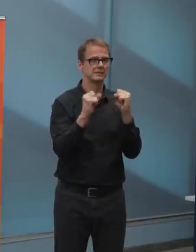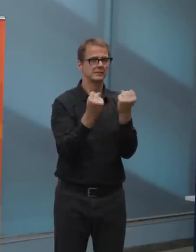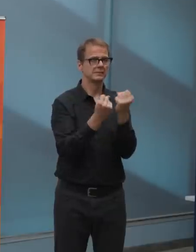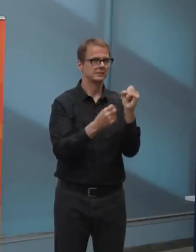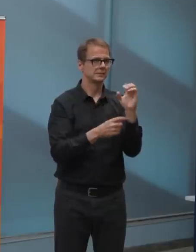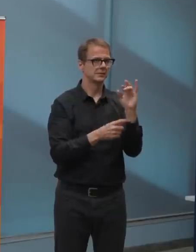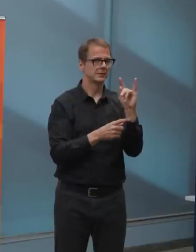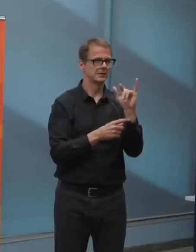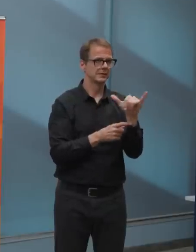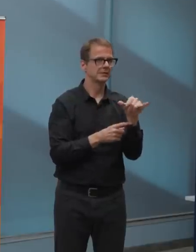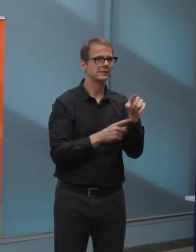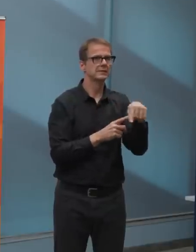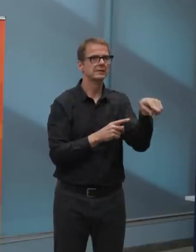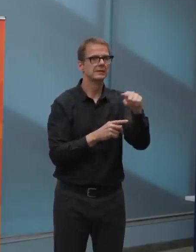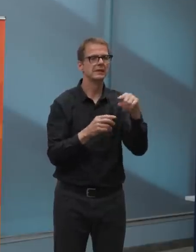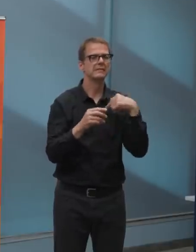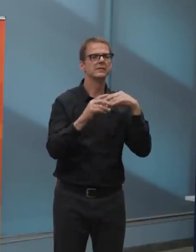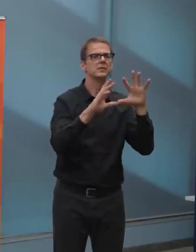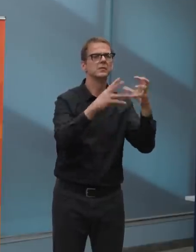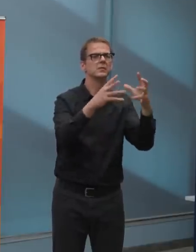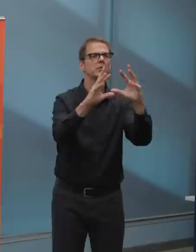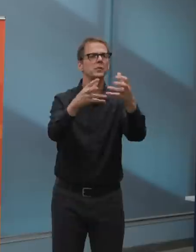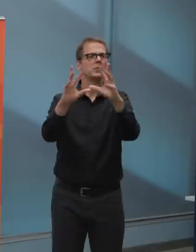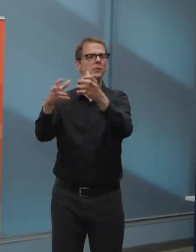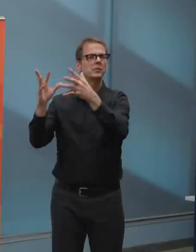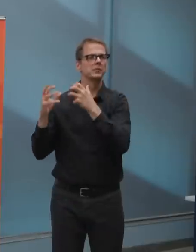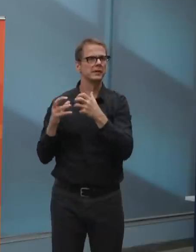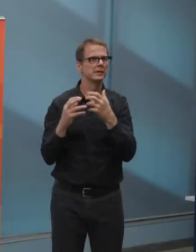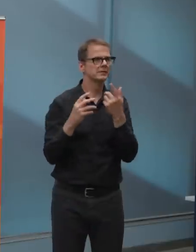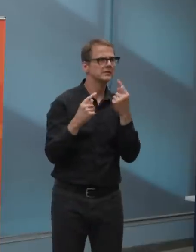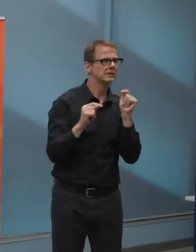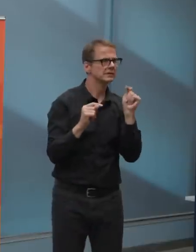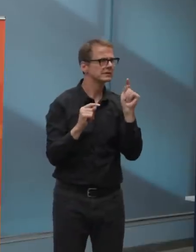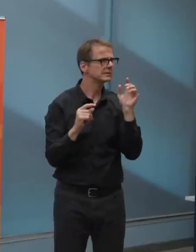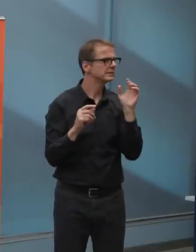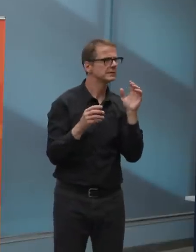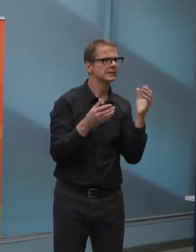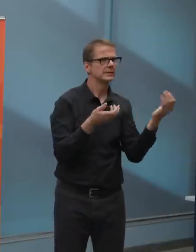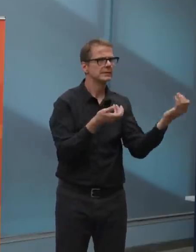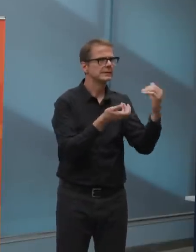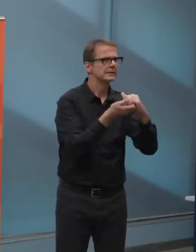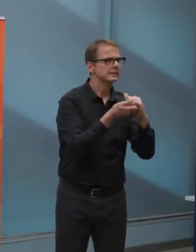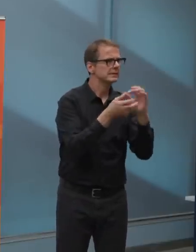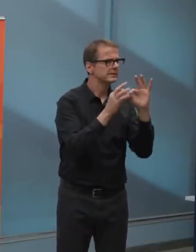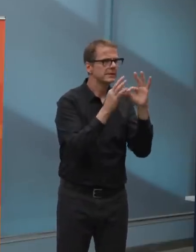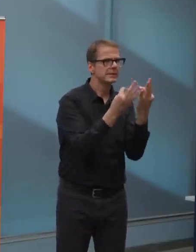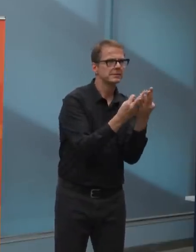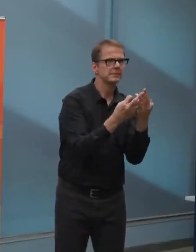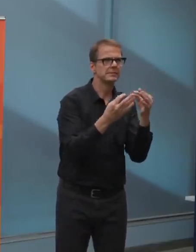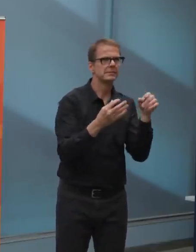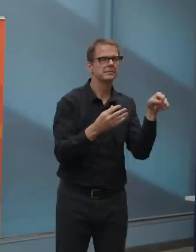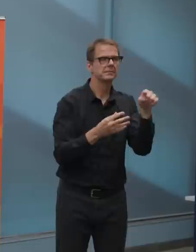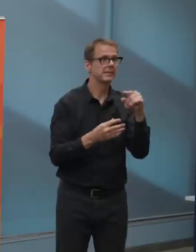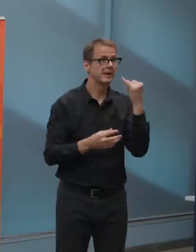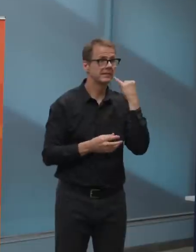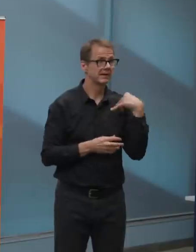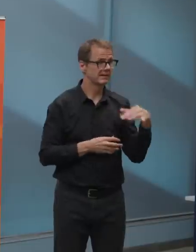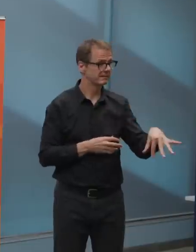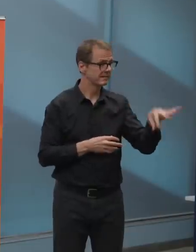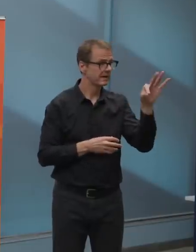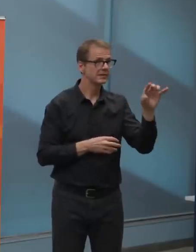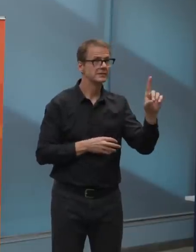also on May 25th, uh, 25th, the center will increase microchip scanning for found dogs to assist in reunification.